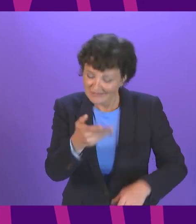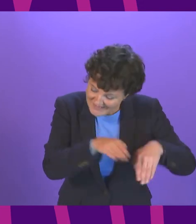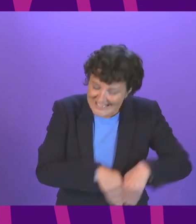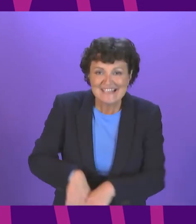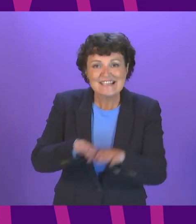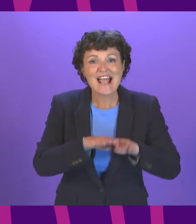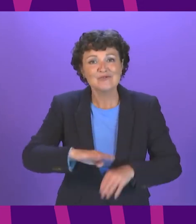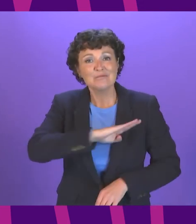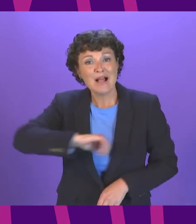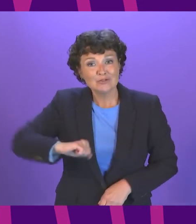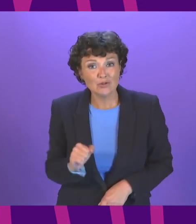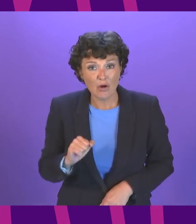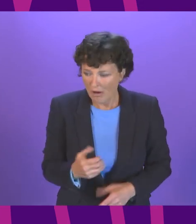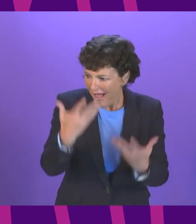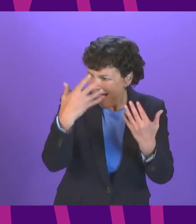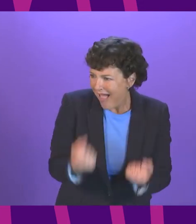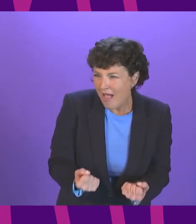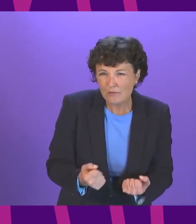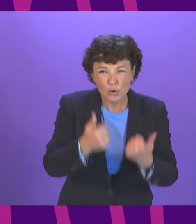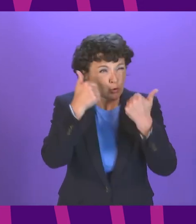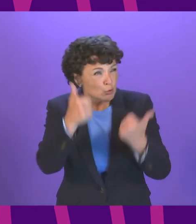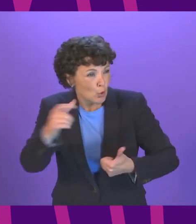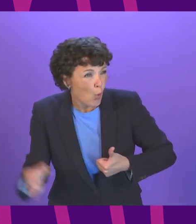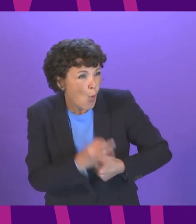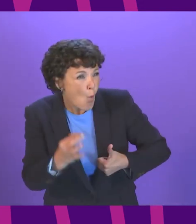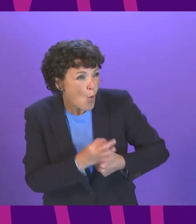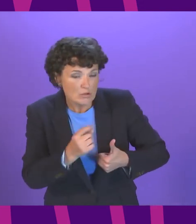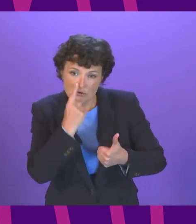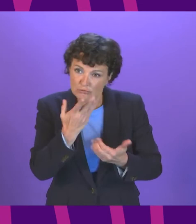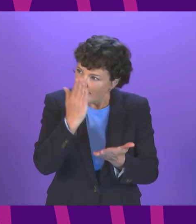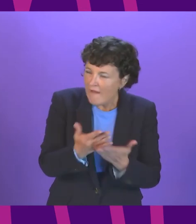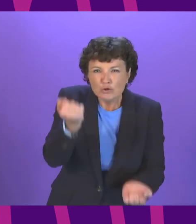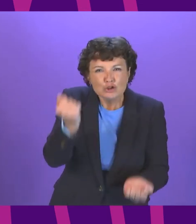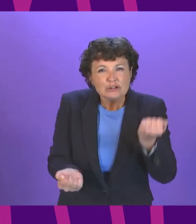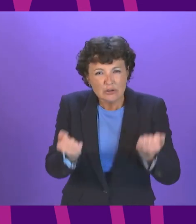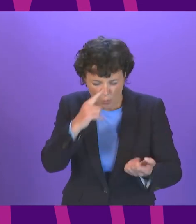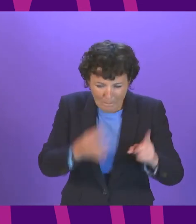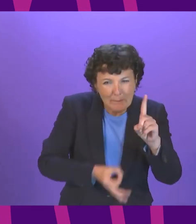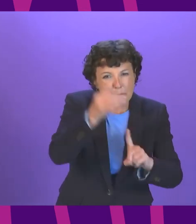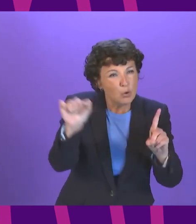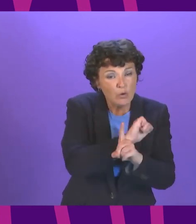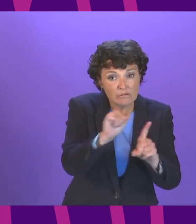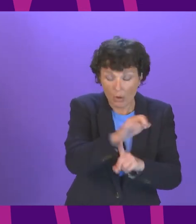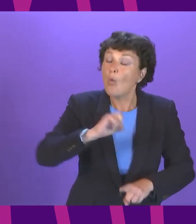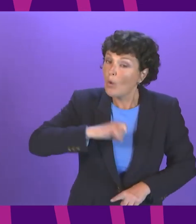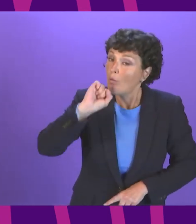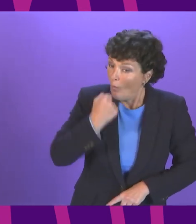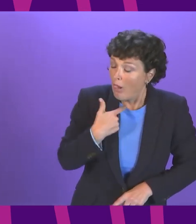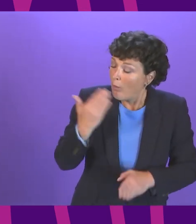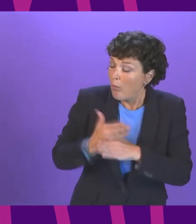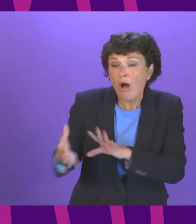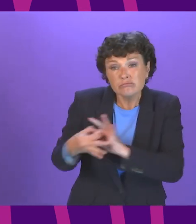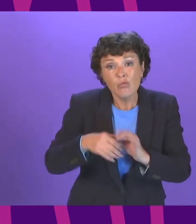environmental courts to deliver justice and a future generations commission will all be advanced while we work with the government to reform driven grass moors